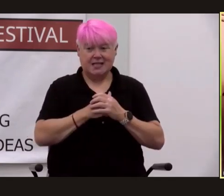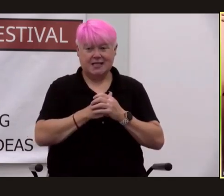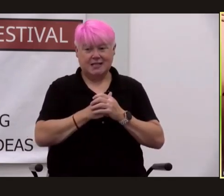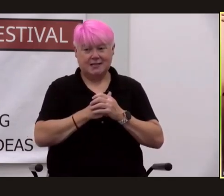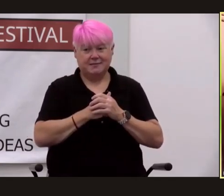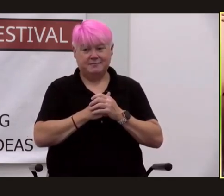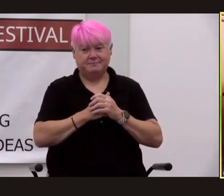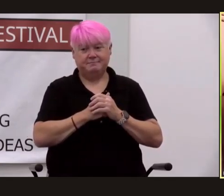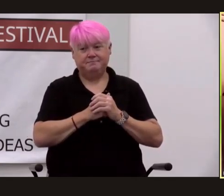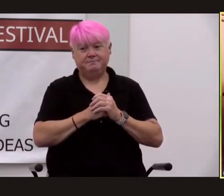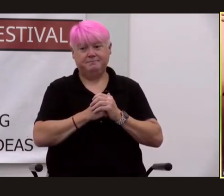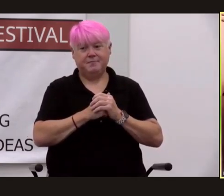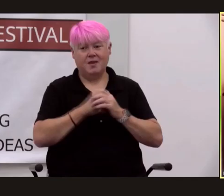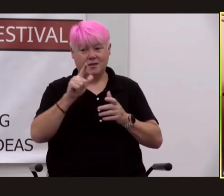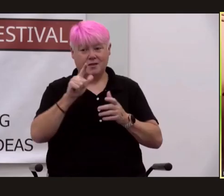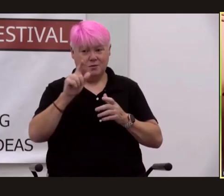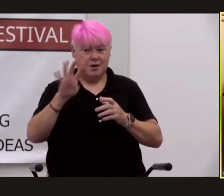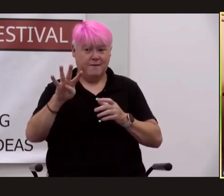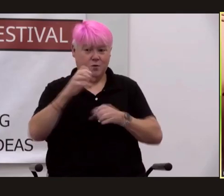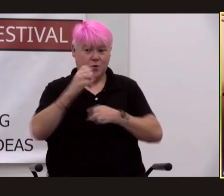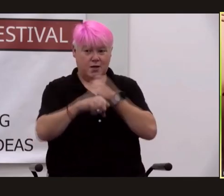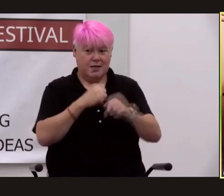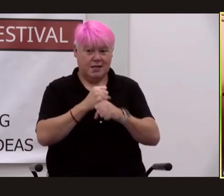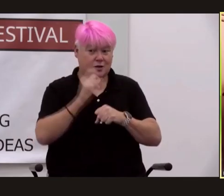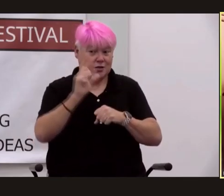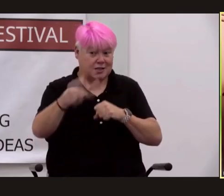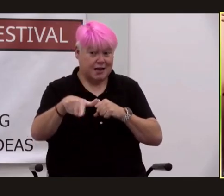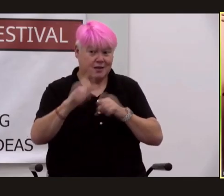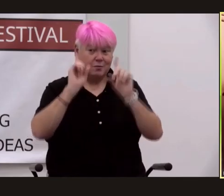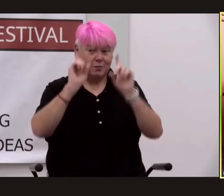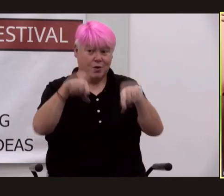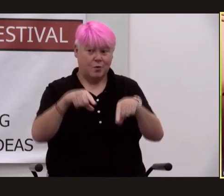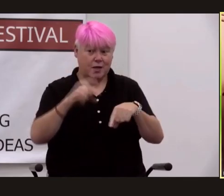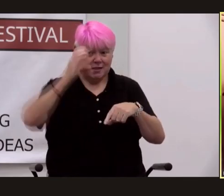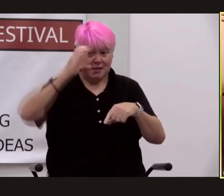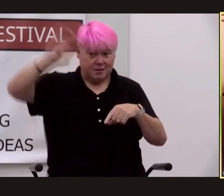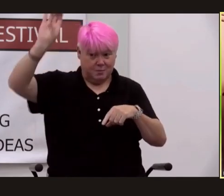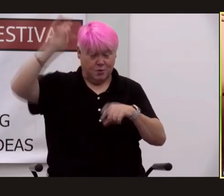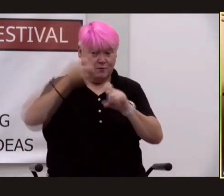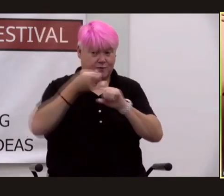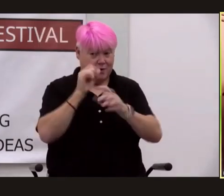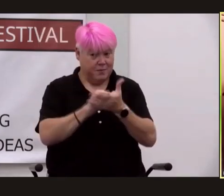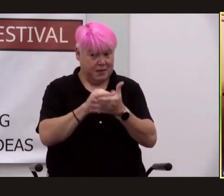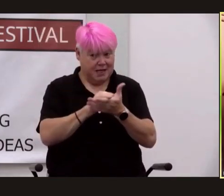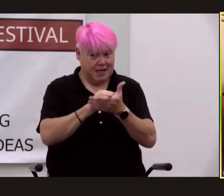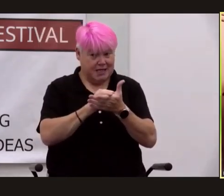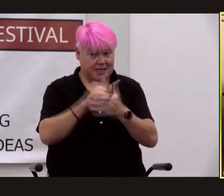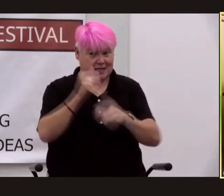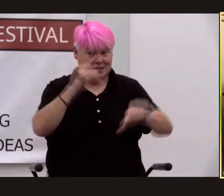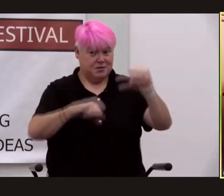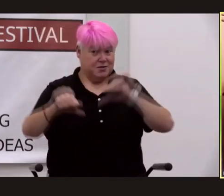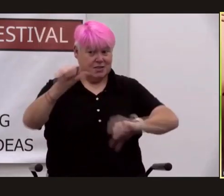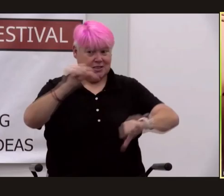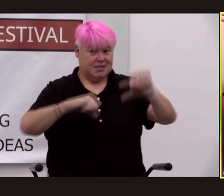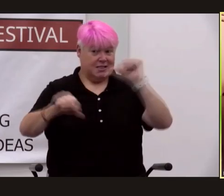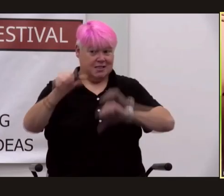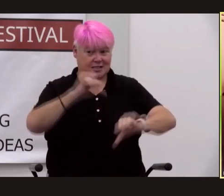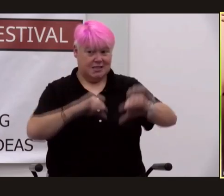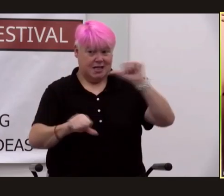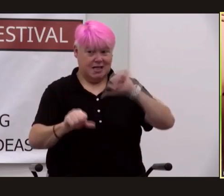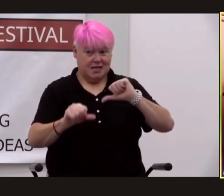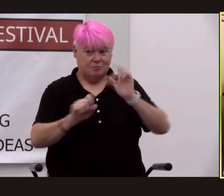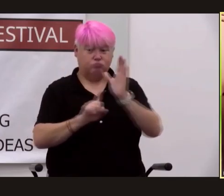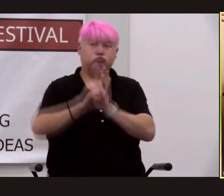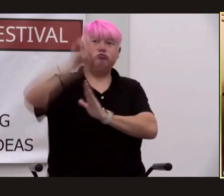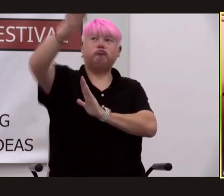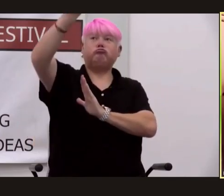years later that we went to the moon from this so the uh science just galloped